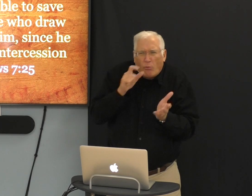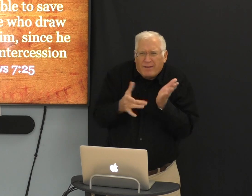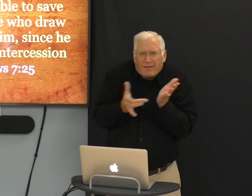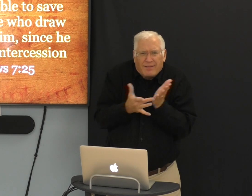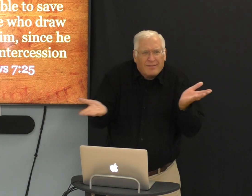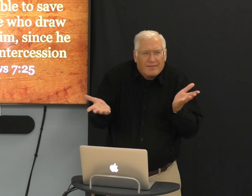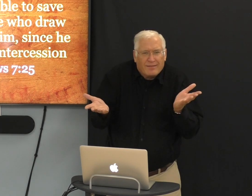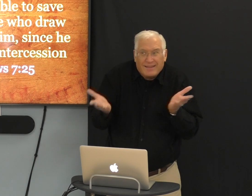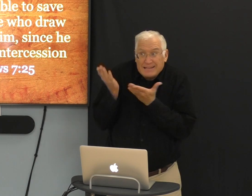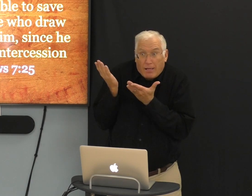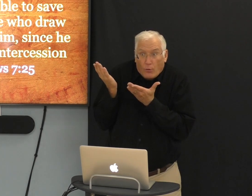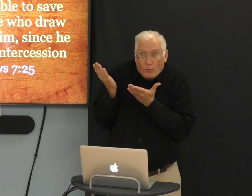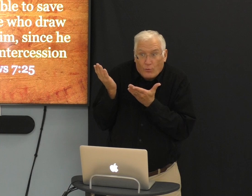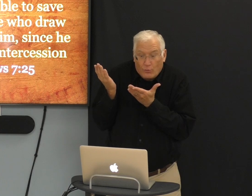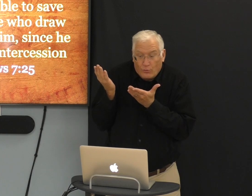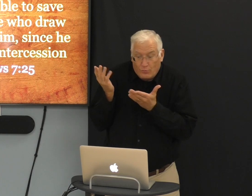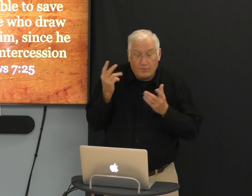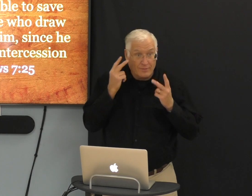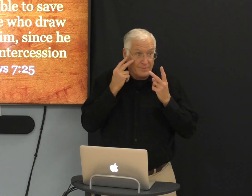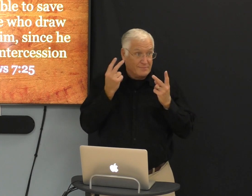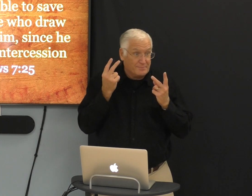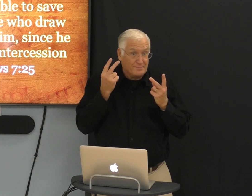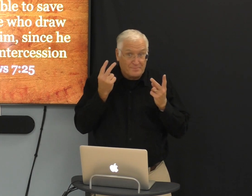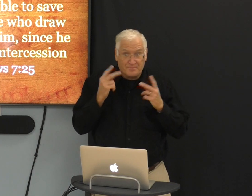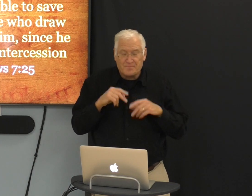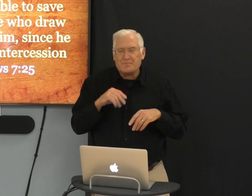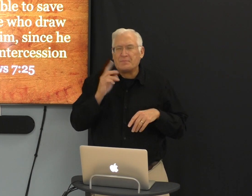We don't need technology to get connected to Jesus.